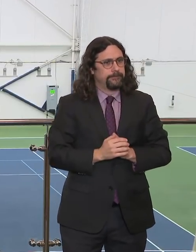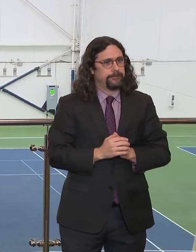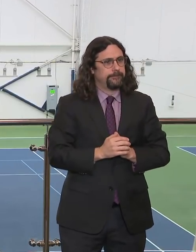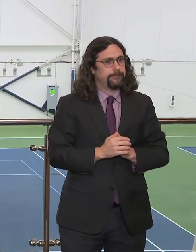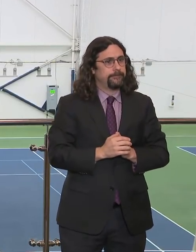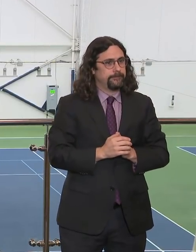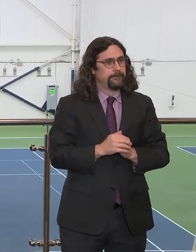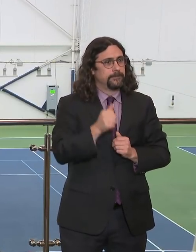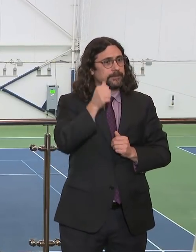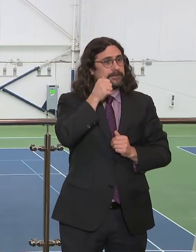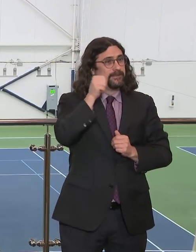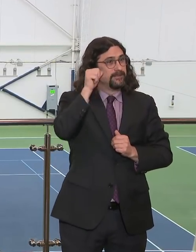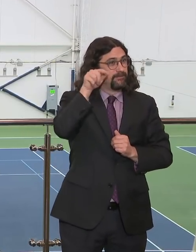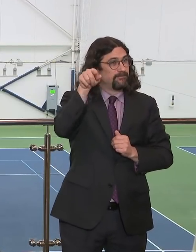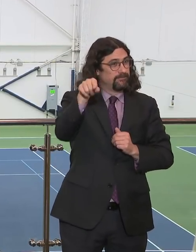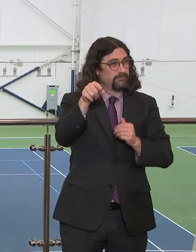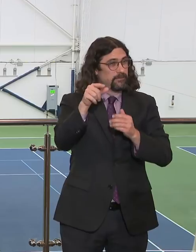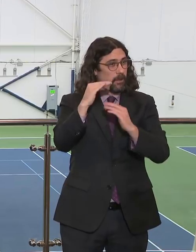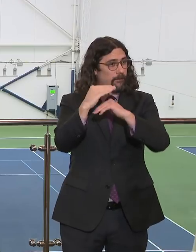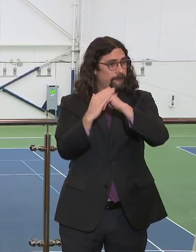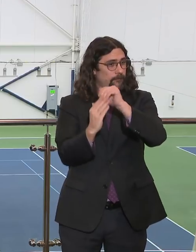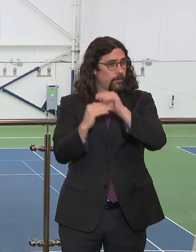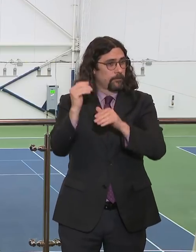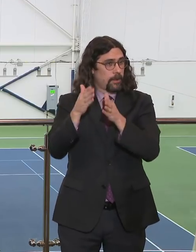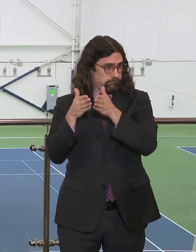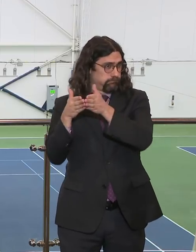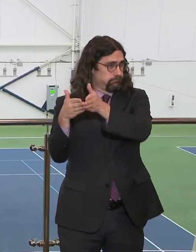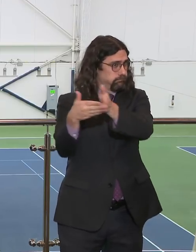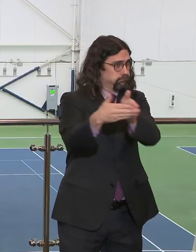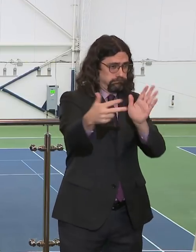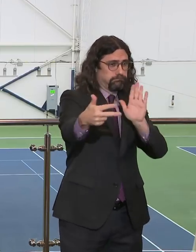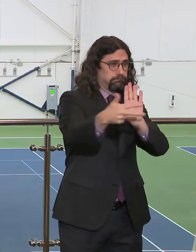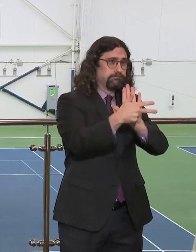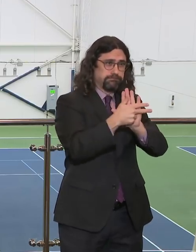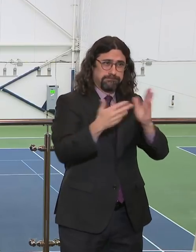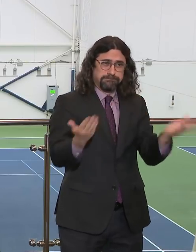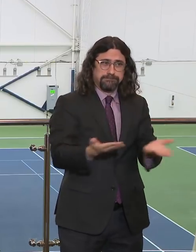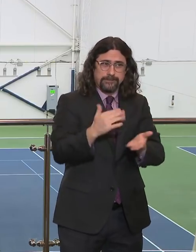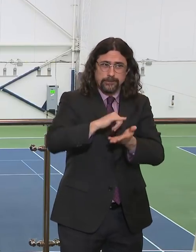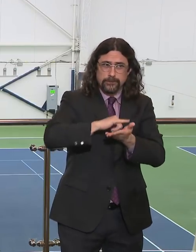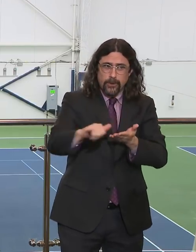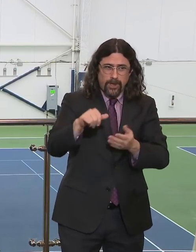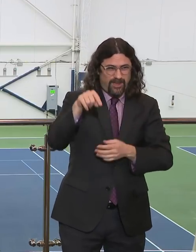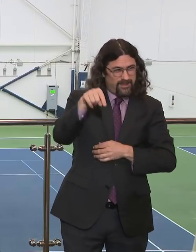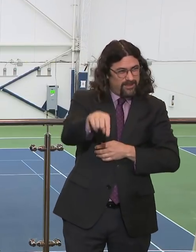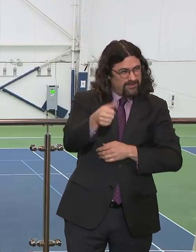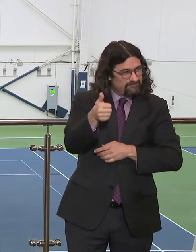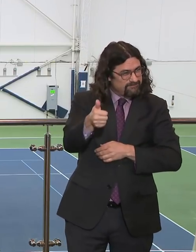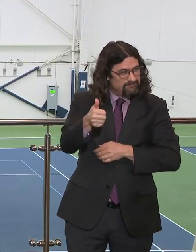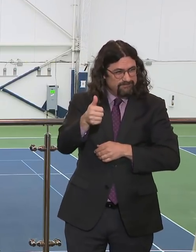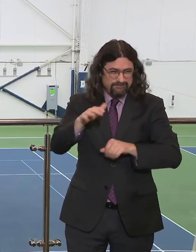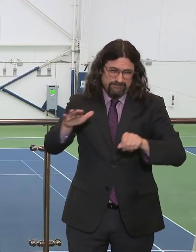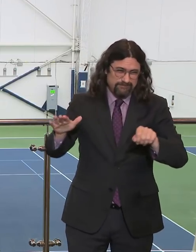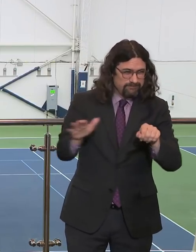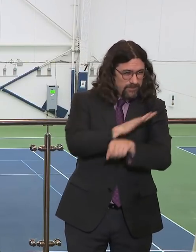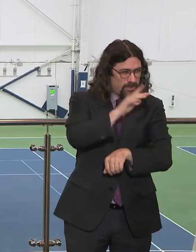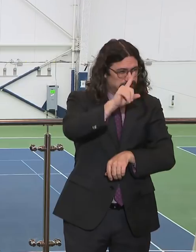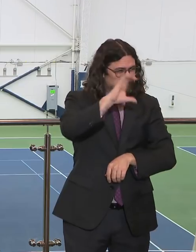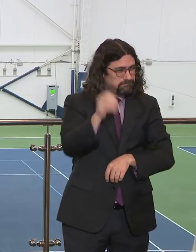full hospital, an amazing feat. Today it is this facility here in Queens